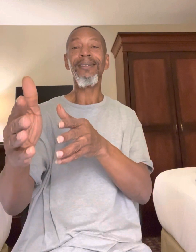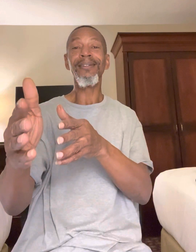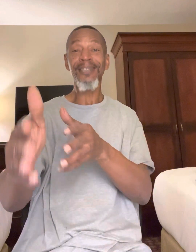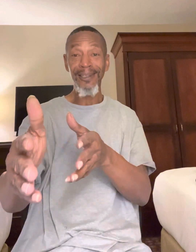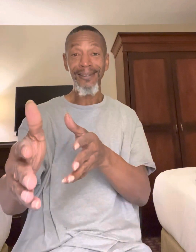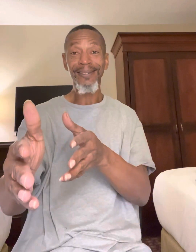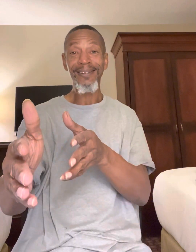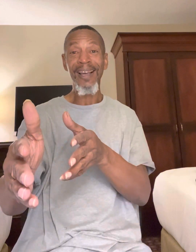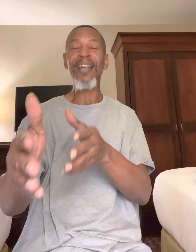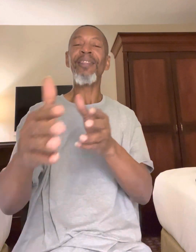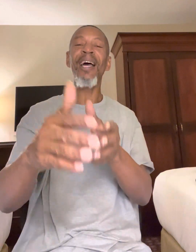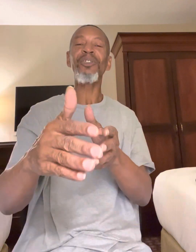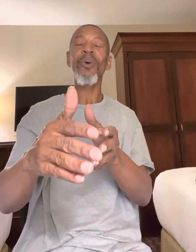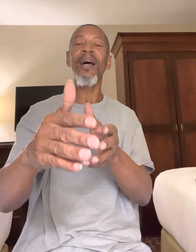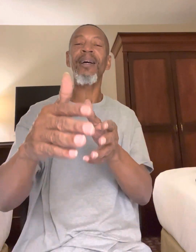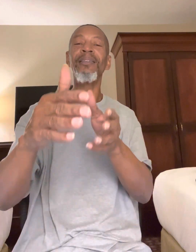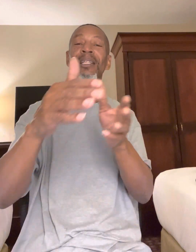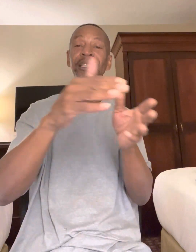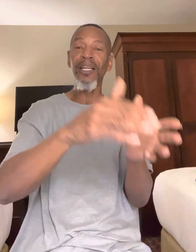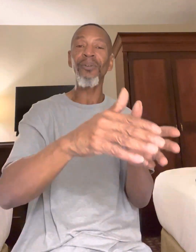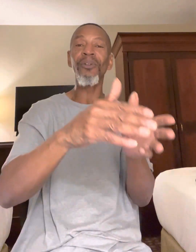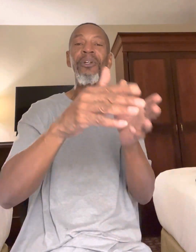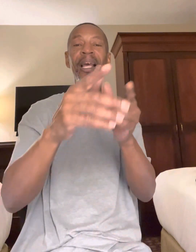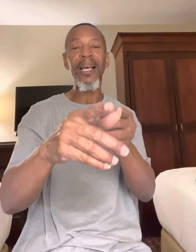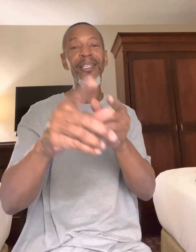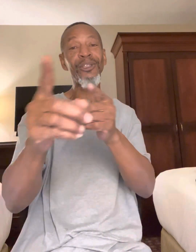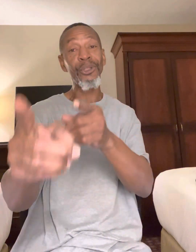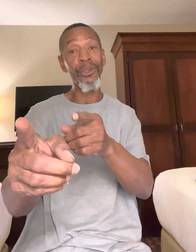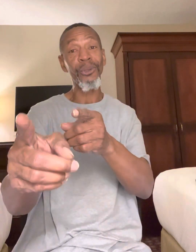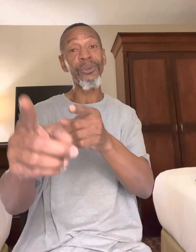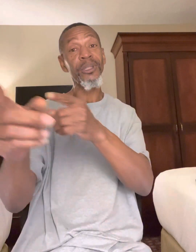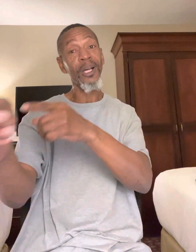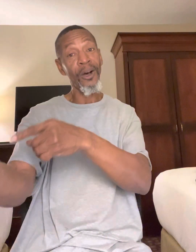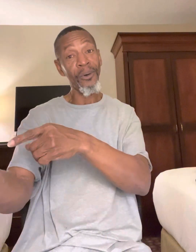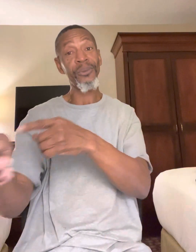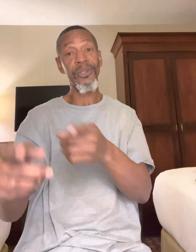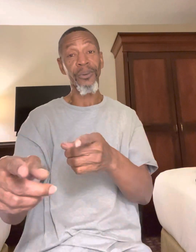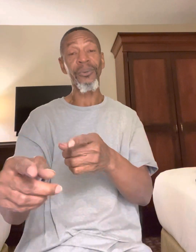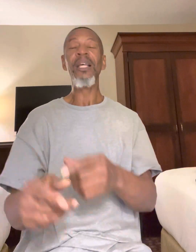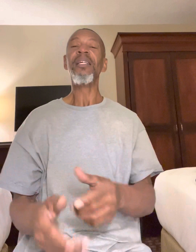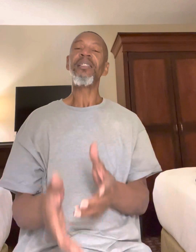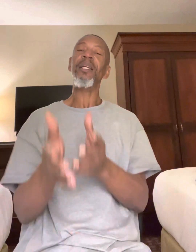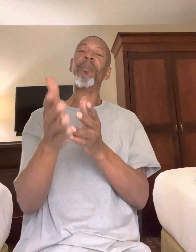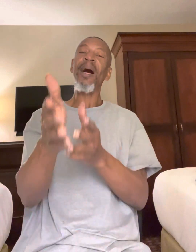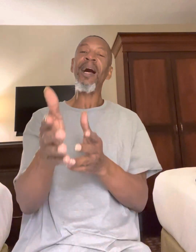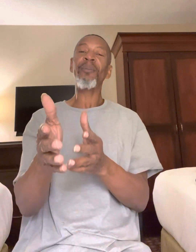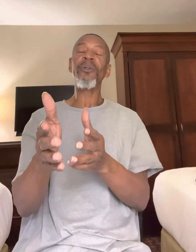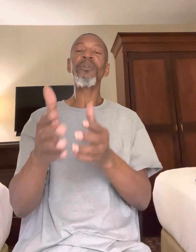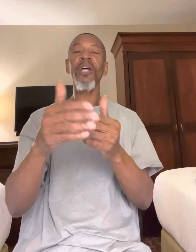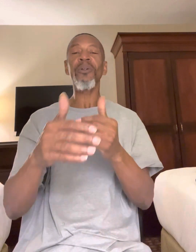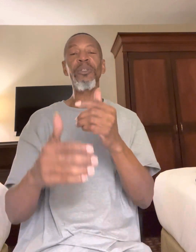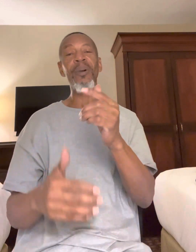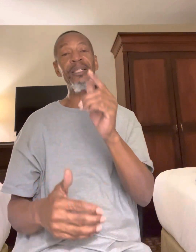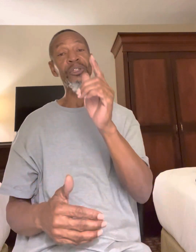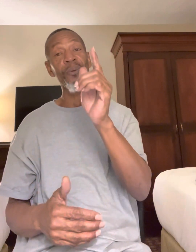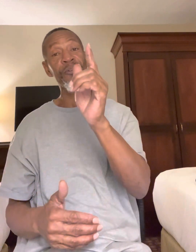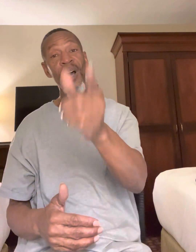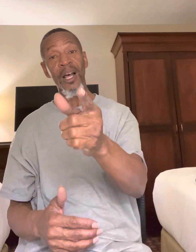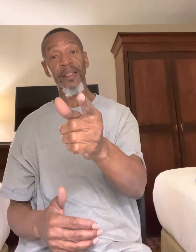See, and that's why the devil has children also. See, the Bible talks about your father